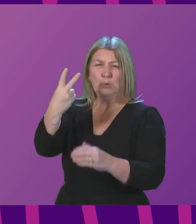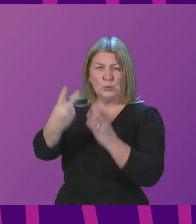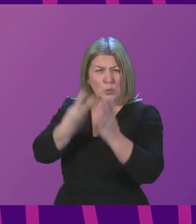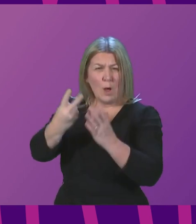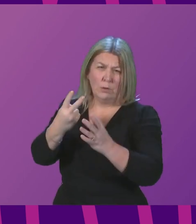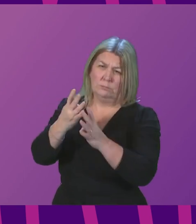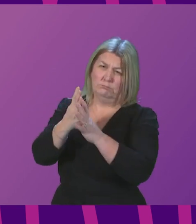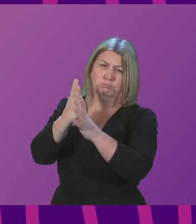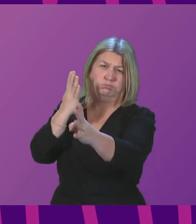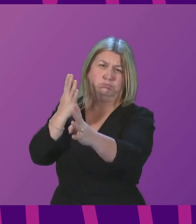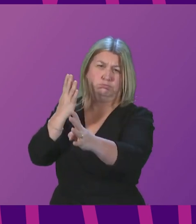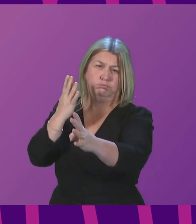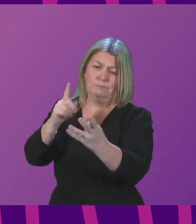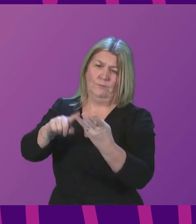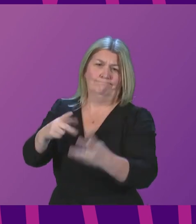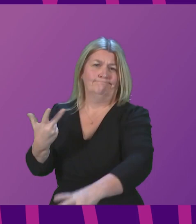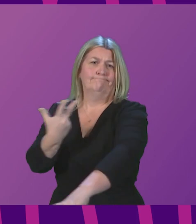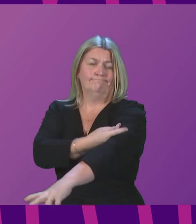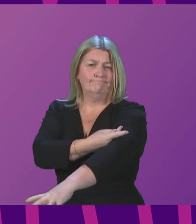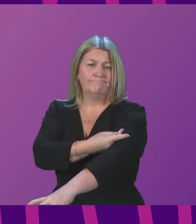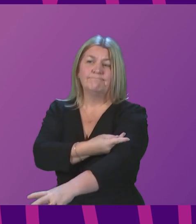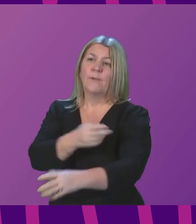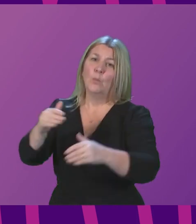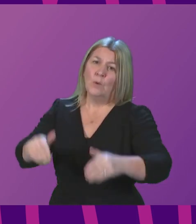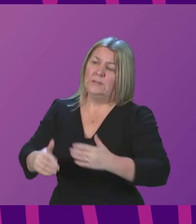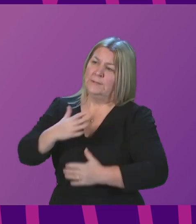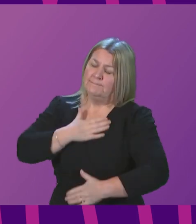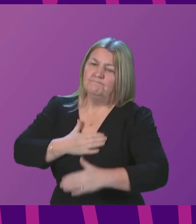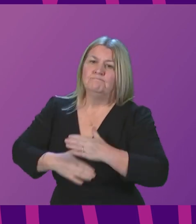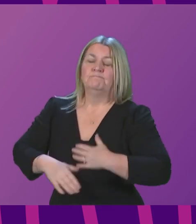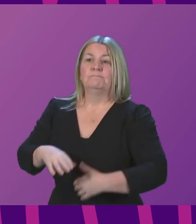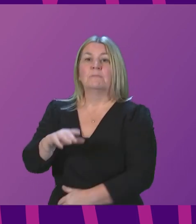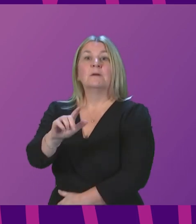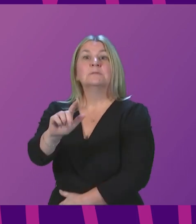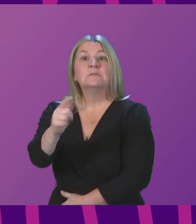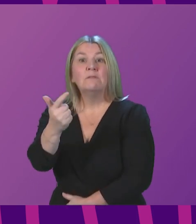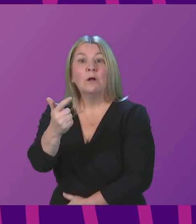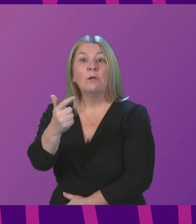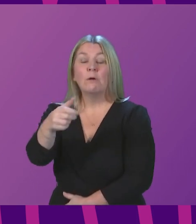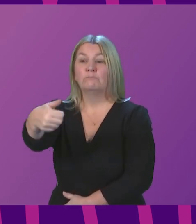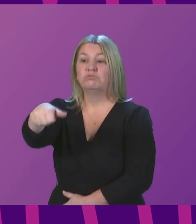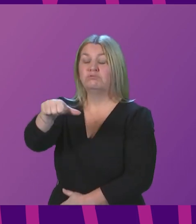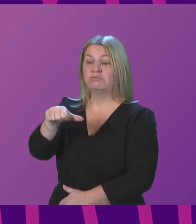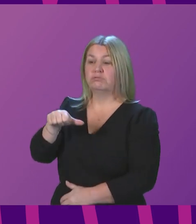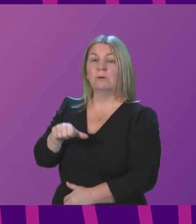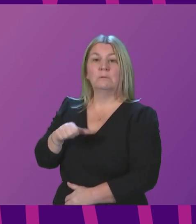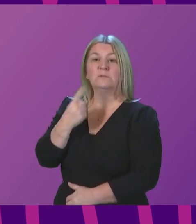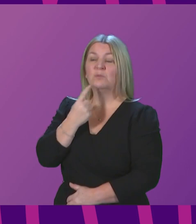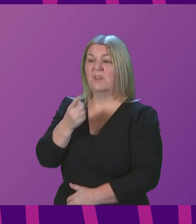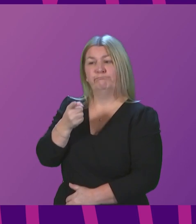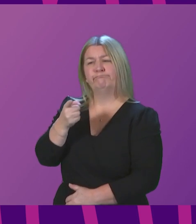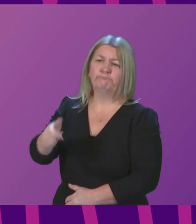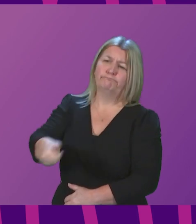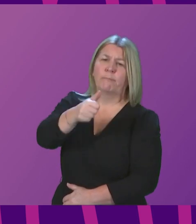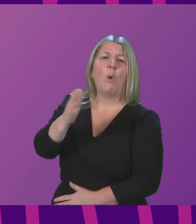patiently. But at about 7pm, they were told that they should go home as they would not be vaccinated that day. Some 200